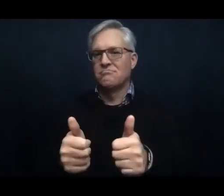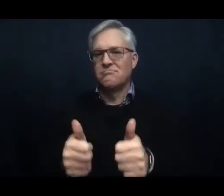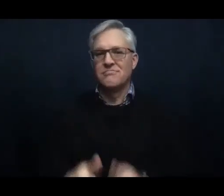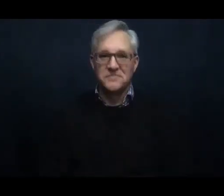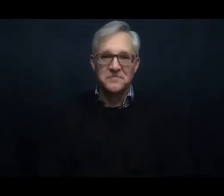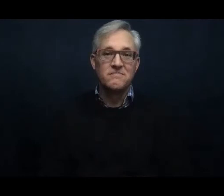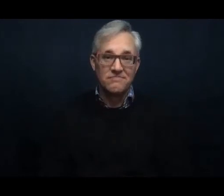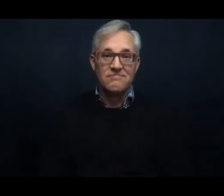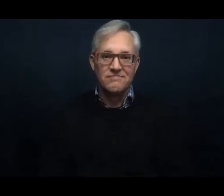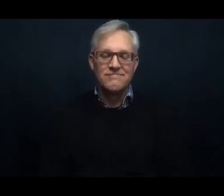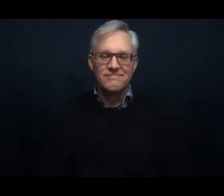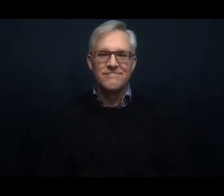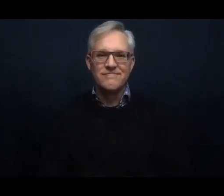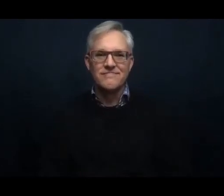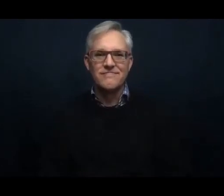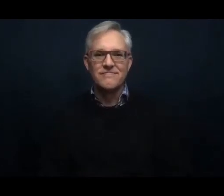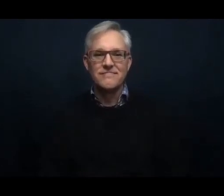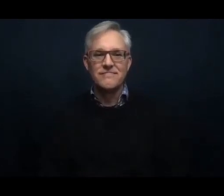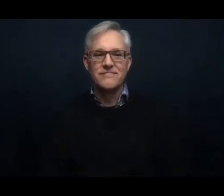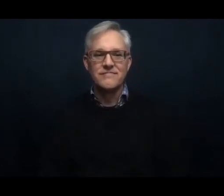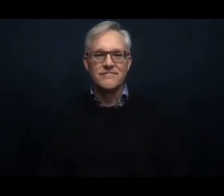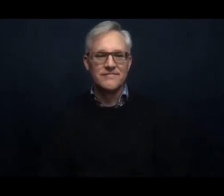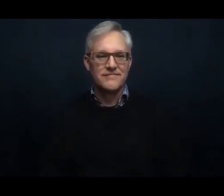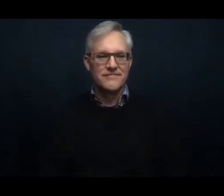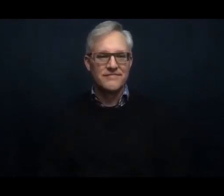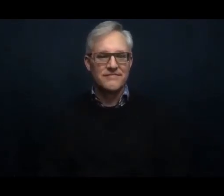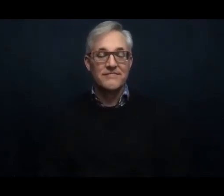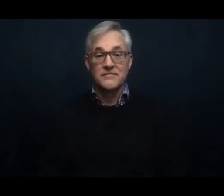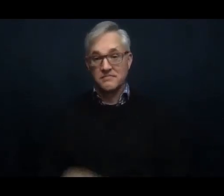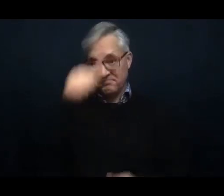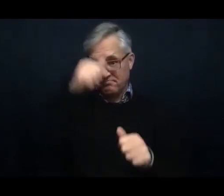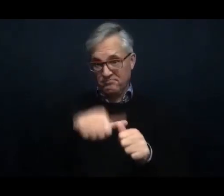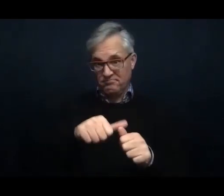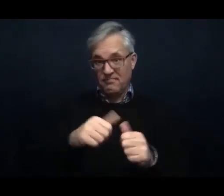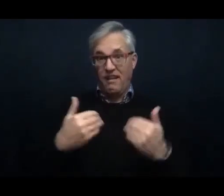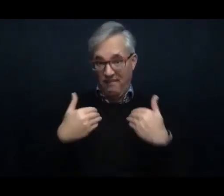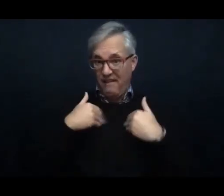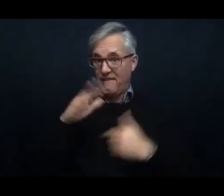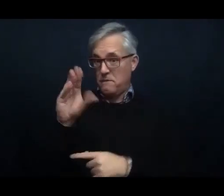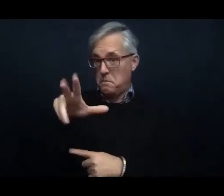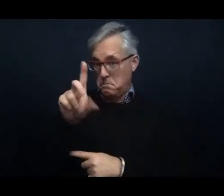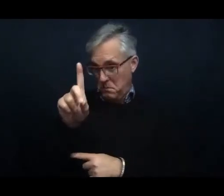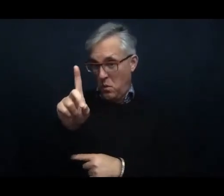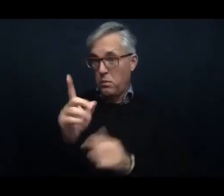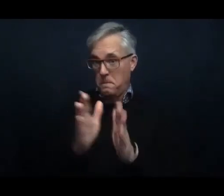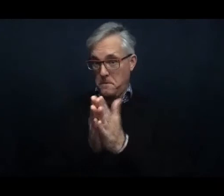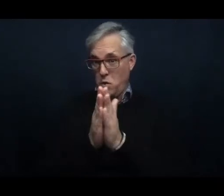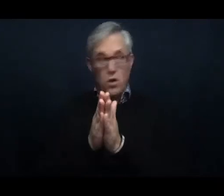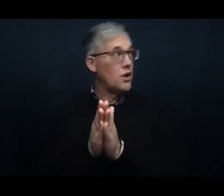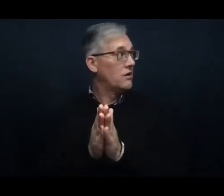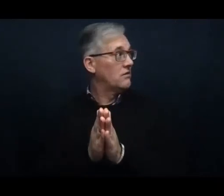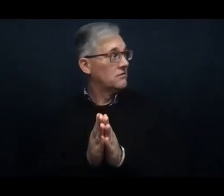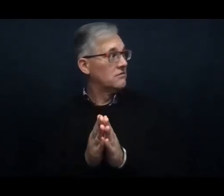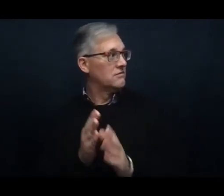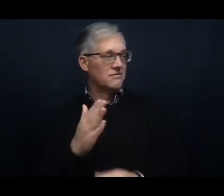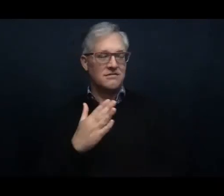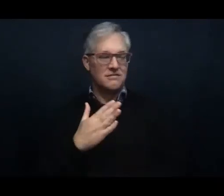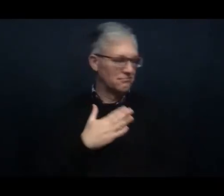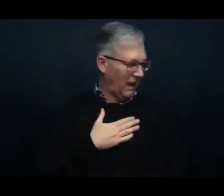And we have our directory books. Mine is hiding somewhere. We have our directory books